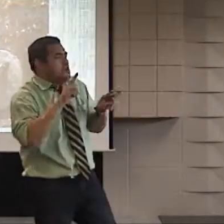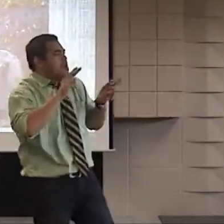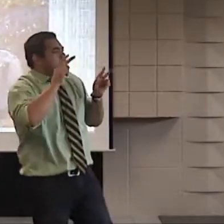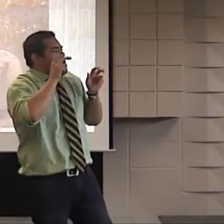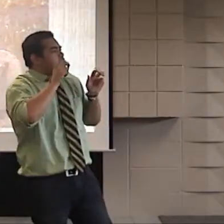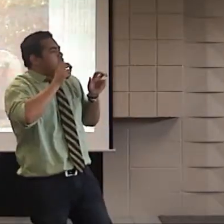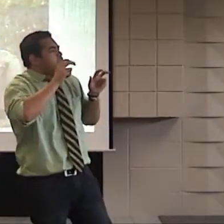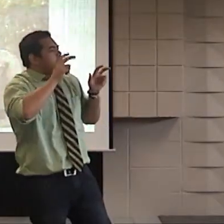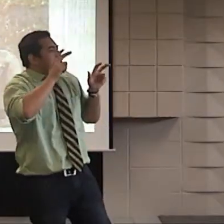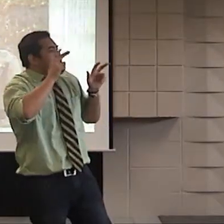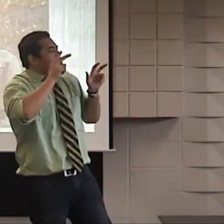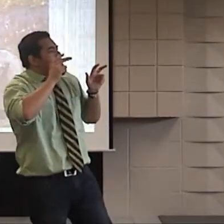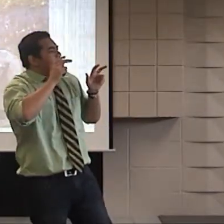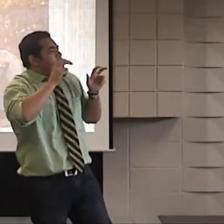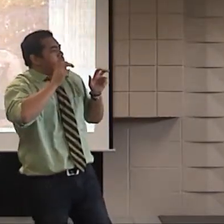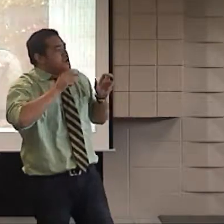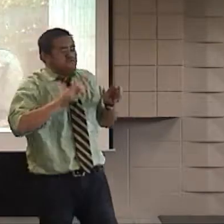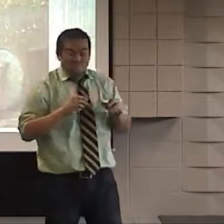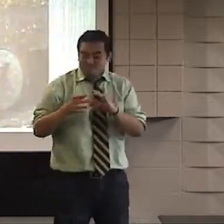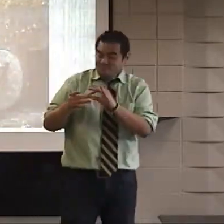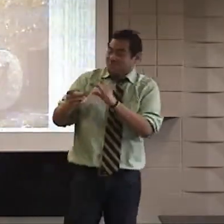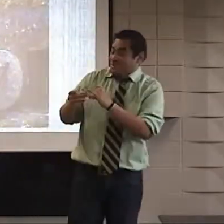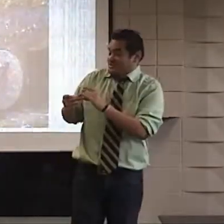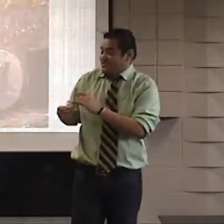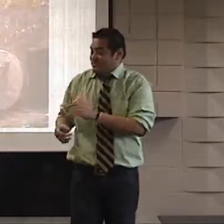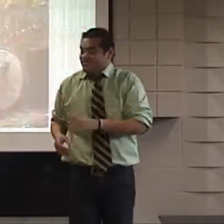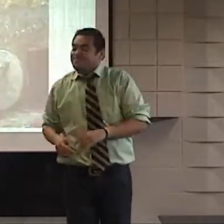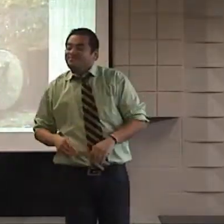day long. And the men were listening to him, very impressed.